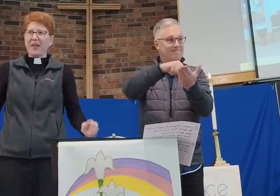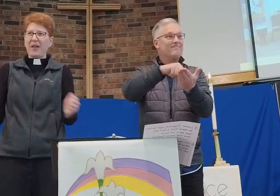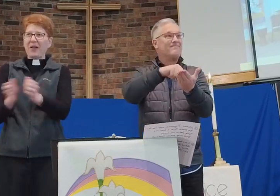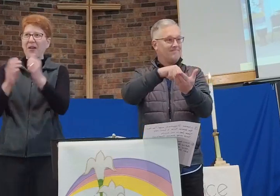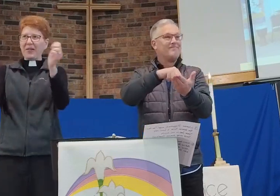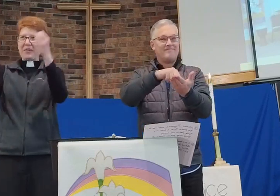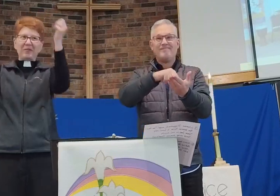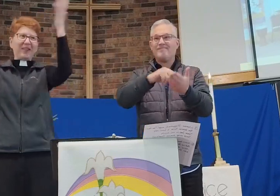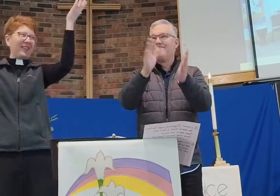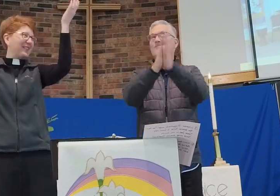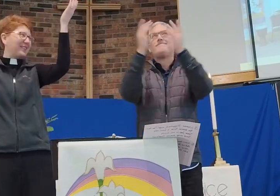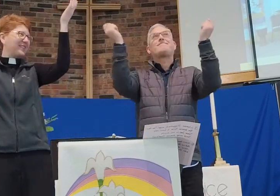Alleluia.